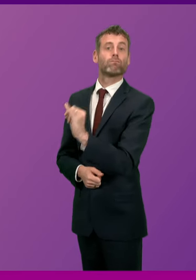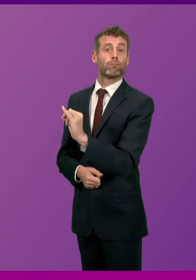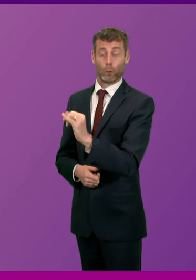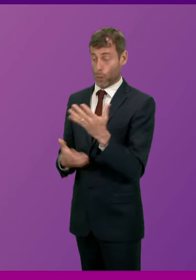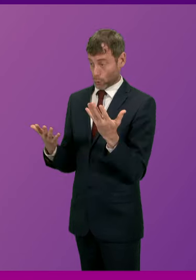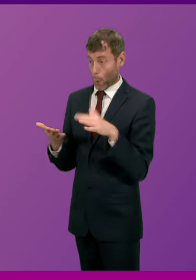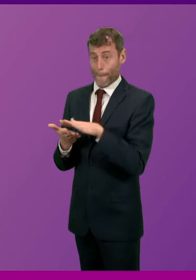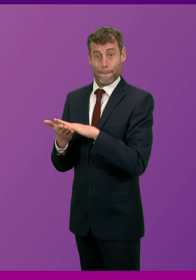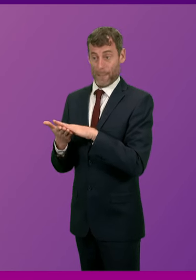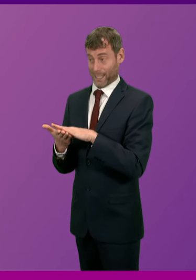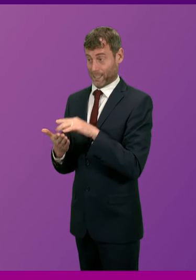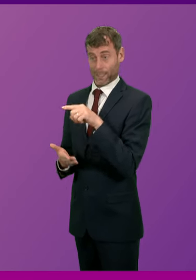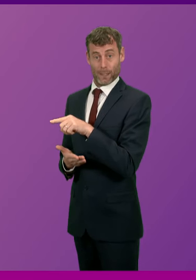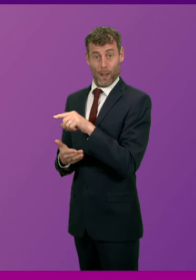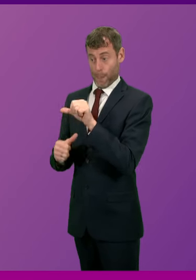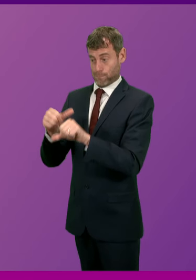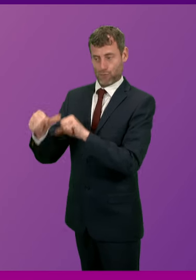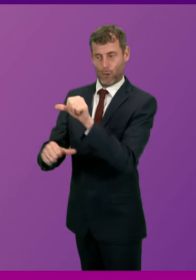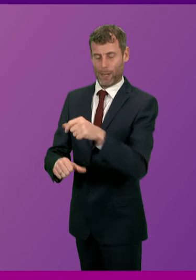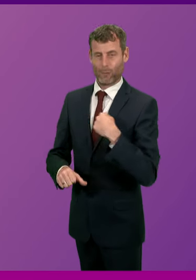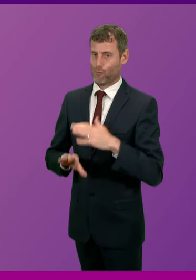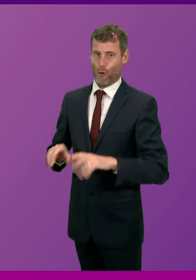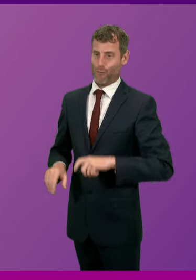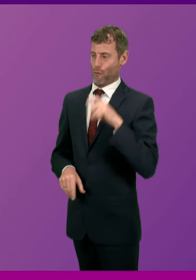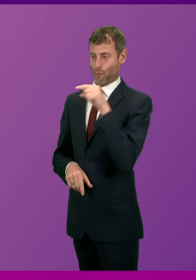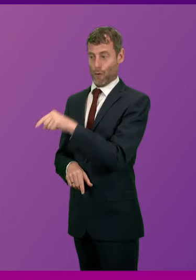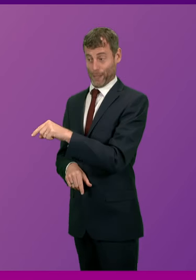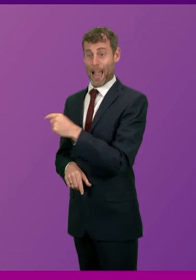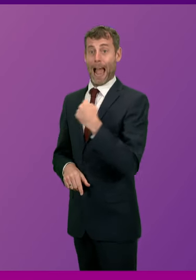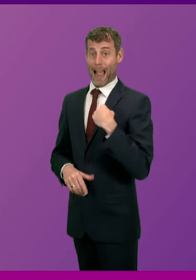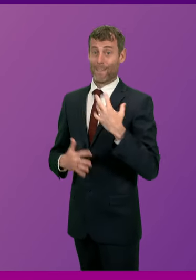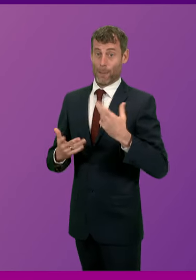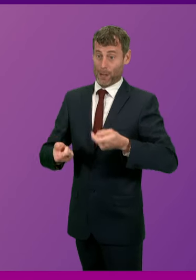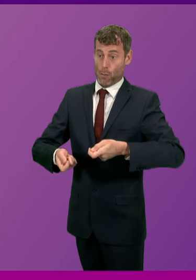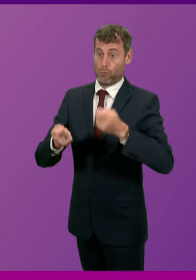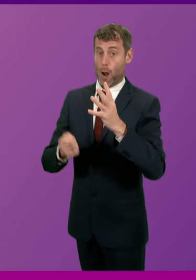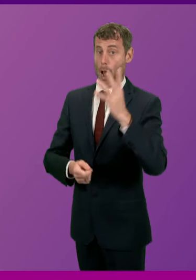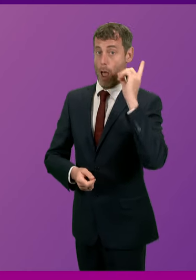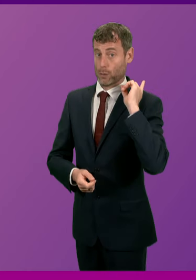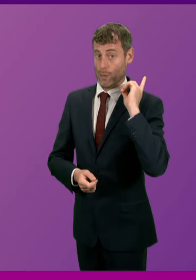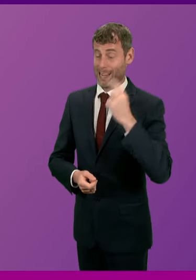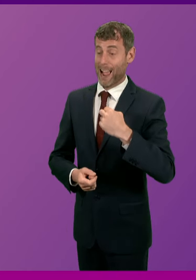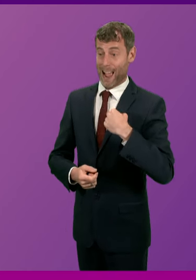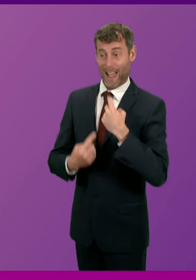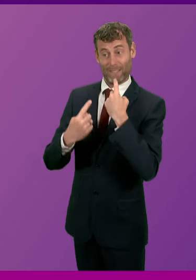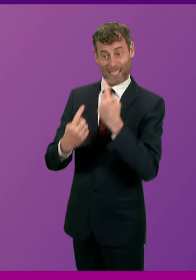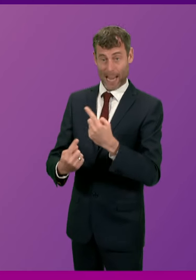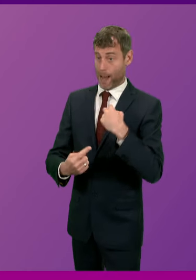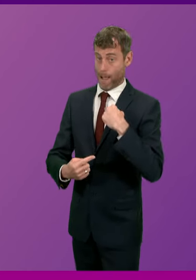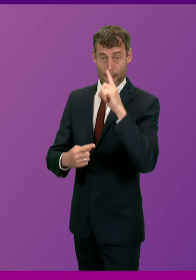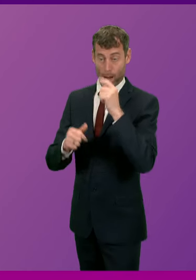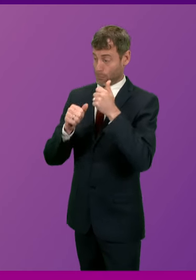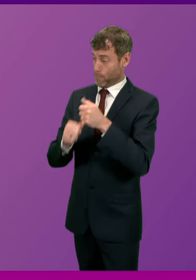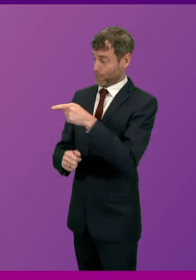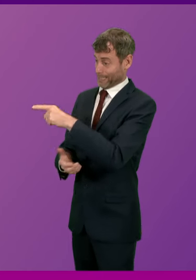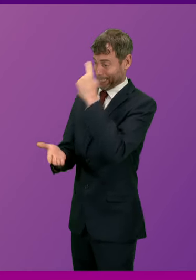disrepute. That is what I put to Parliament last week, and that's why I took the view that I could not support the sanction,